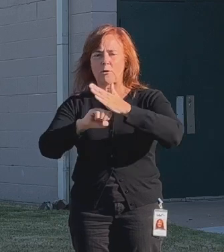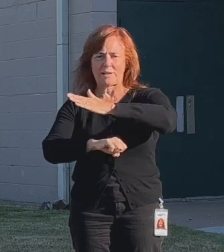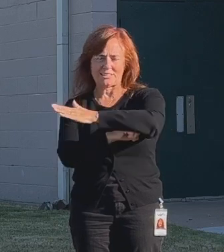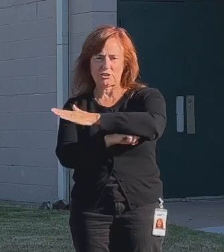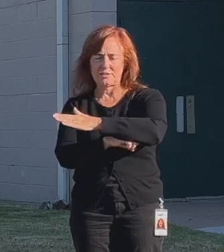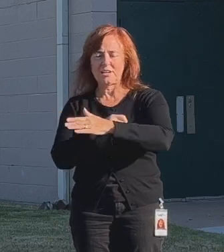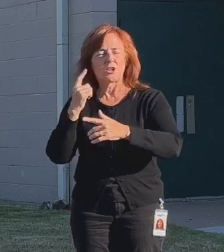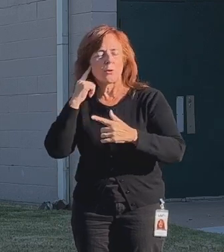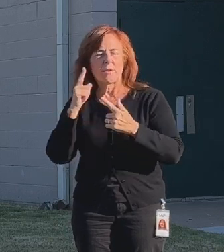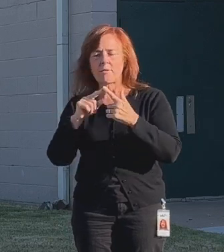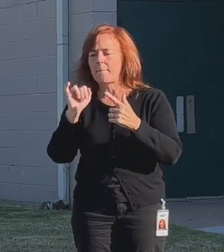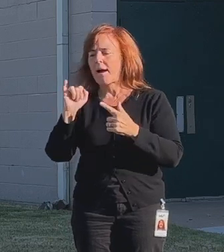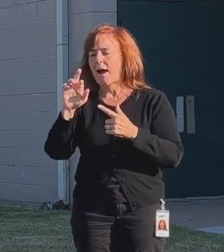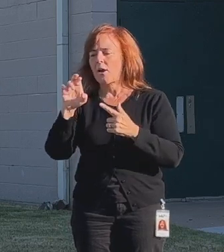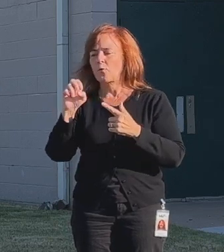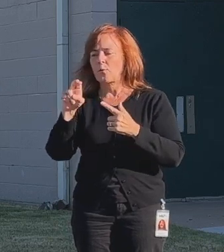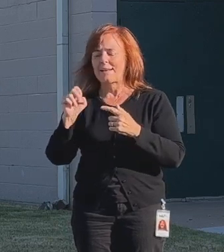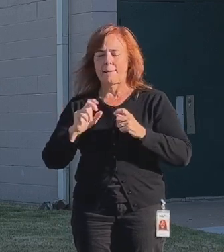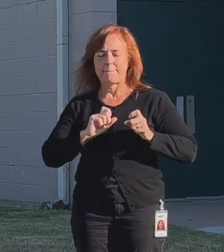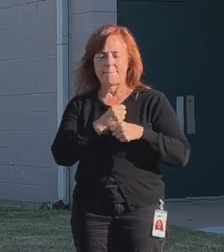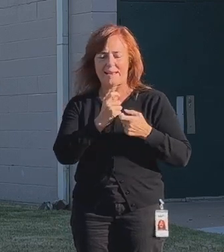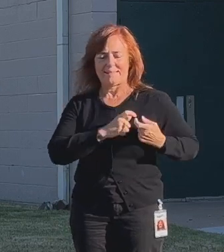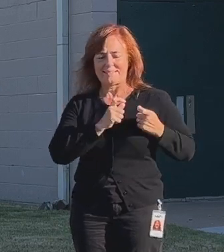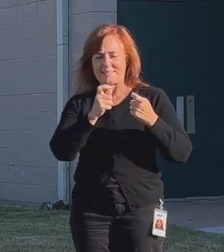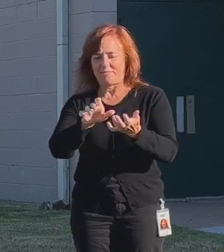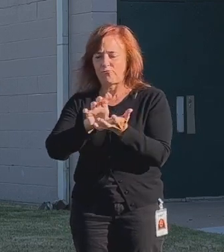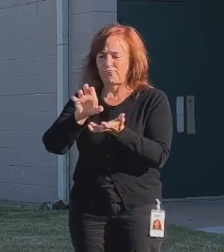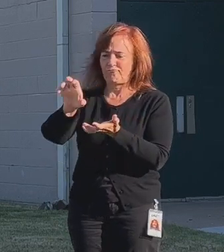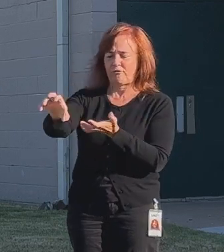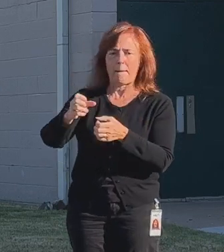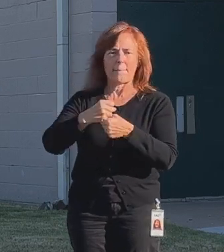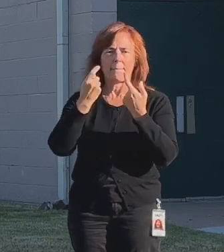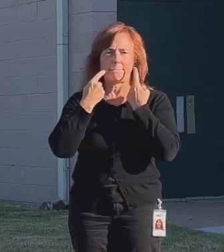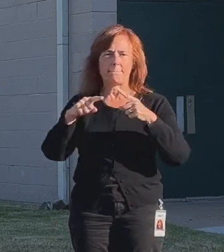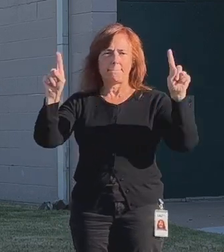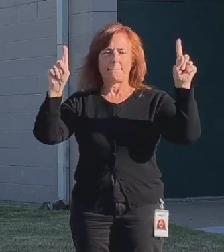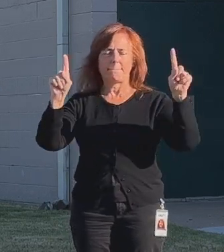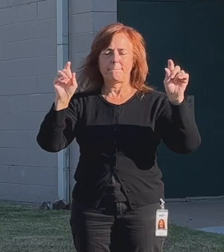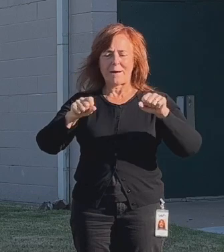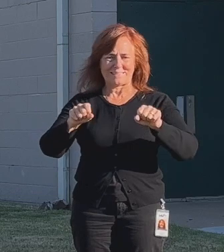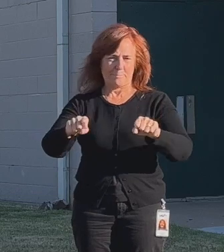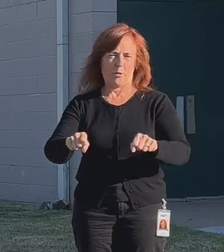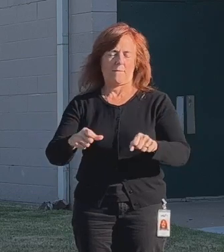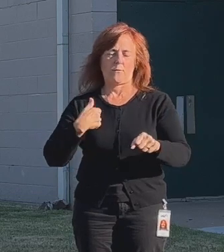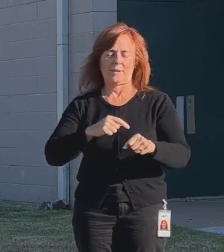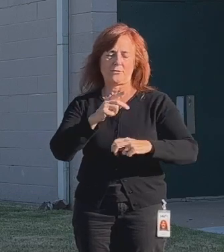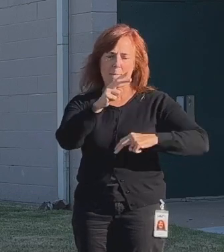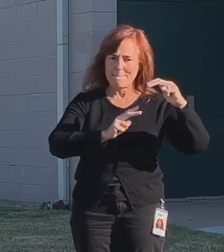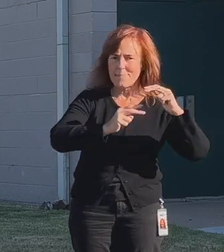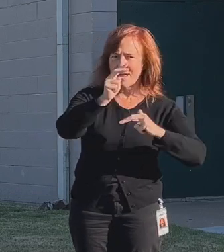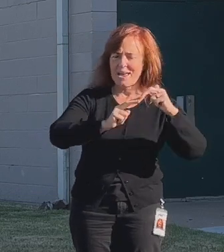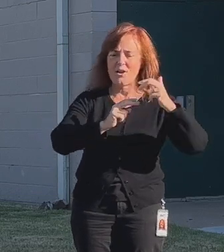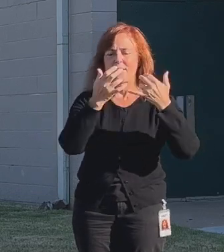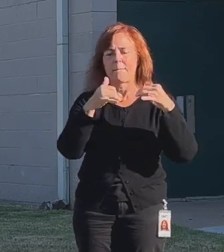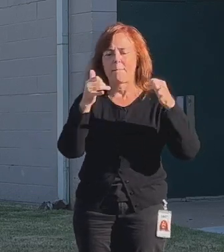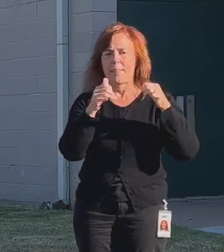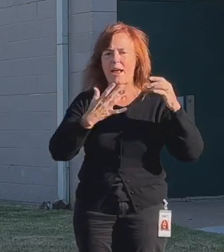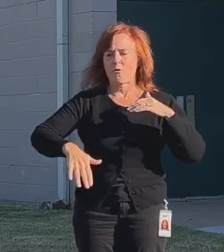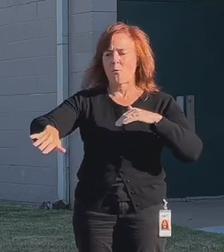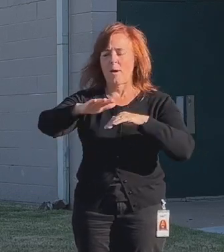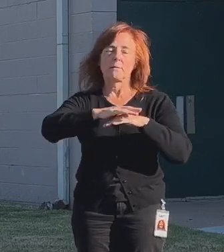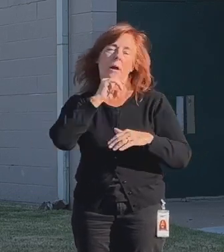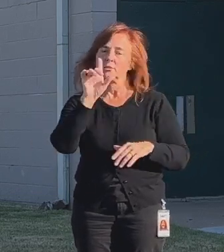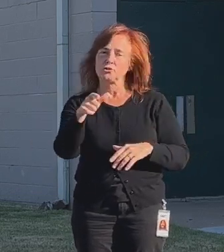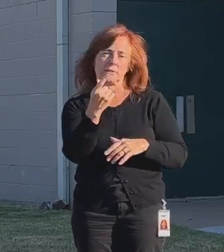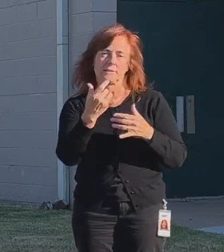who made a gift that's going to make this possible for us to close that gap and build a playground, not